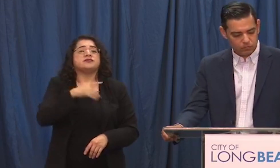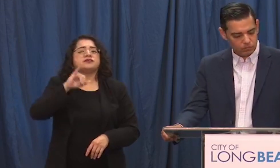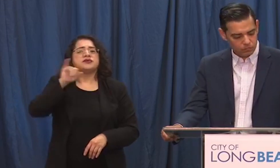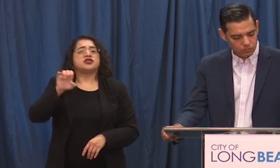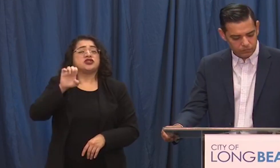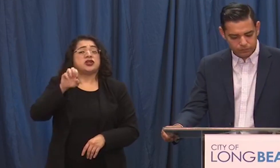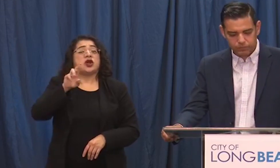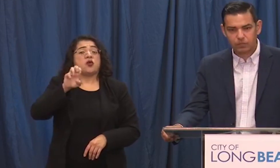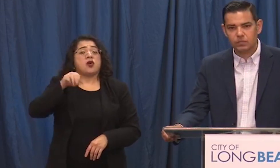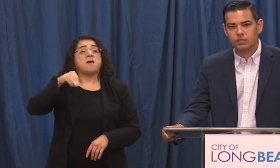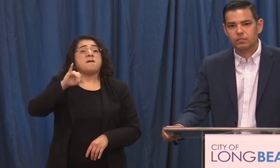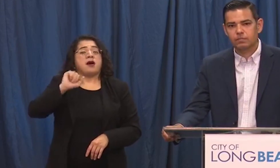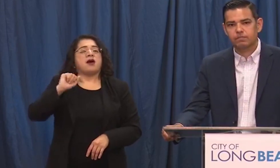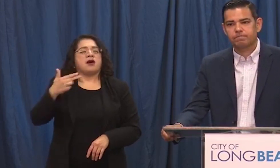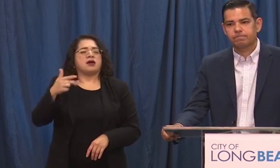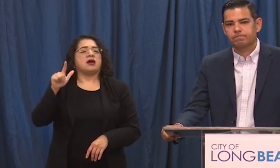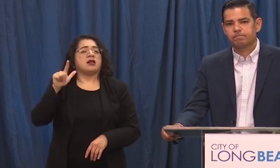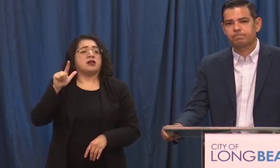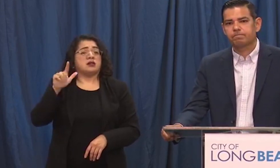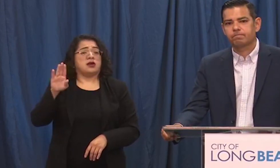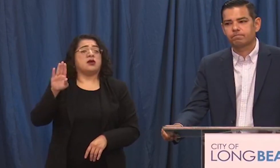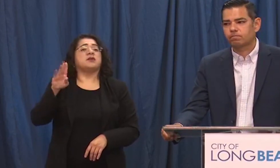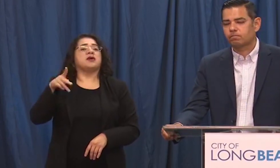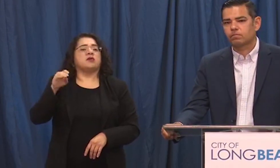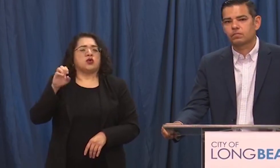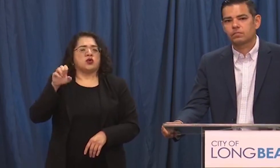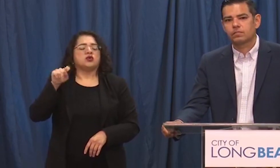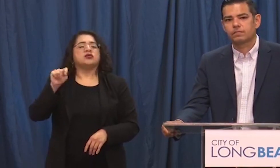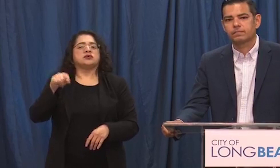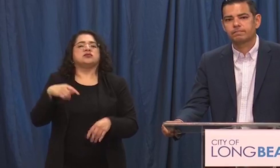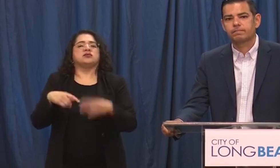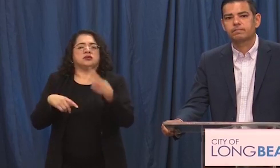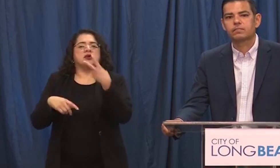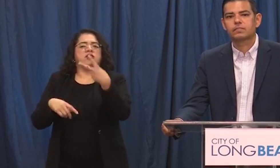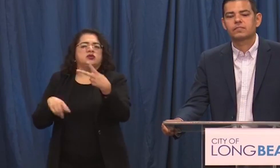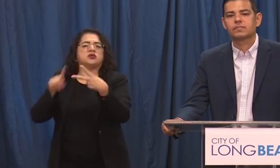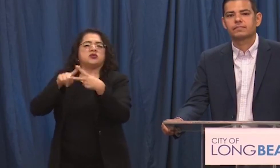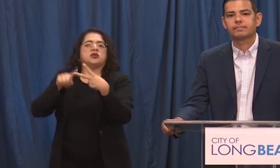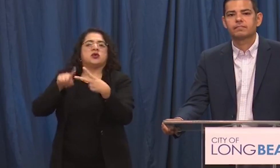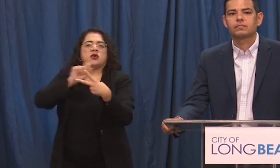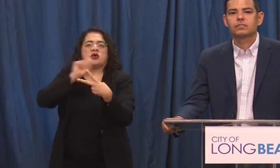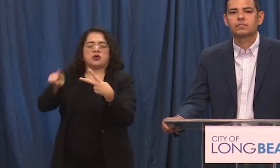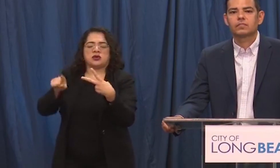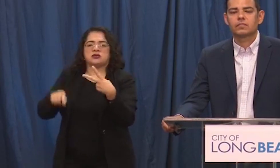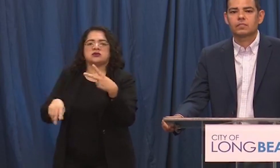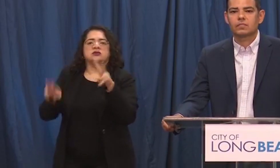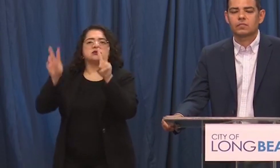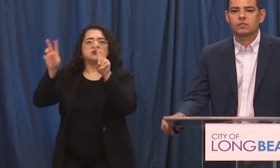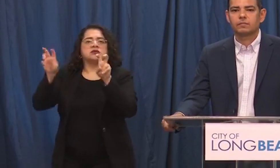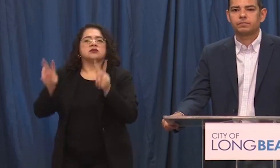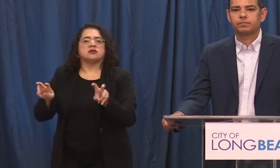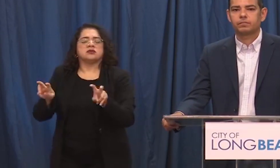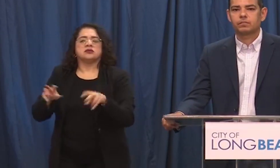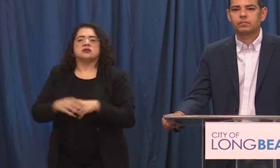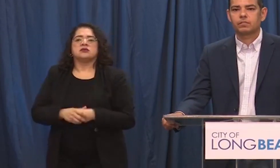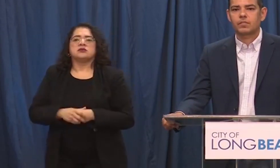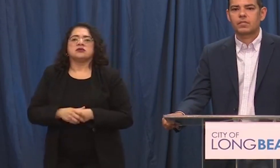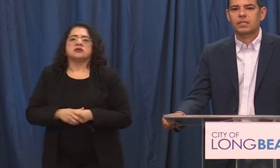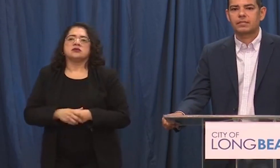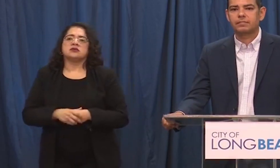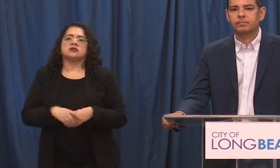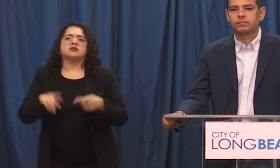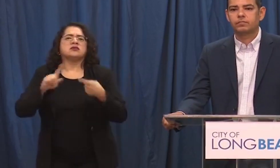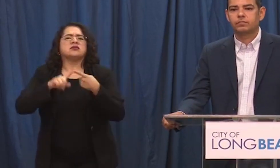hi uh you guys thank you i actually have two questions well two topics one when where was um